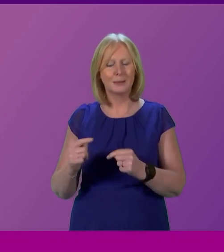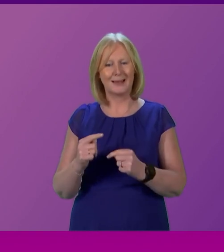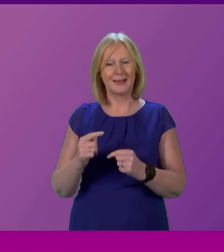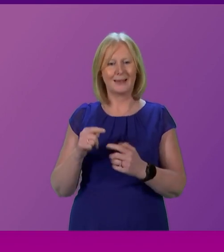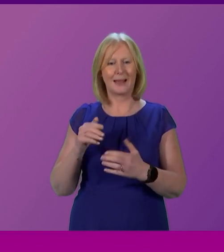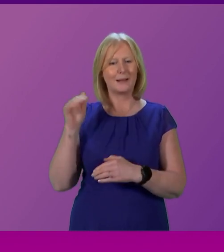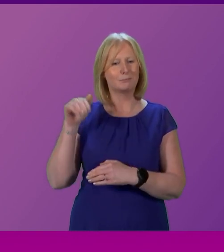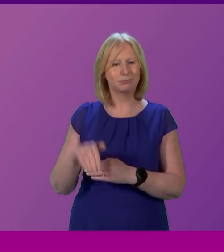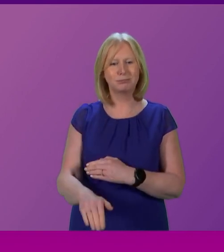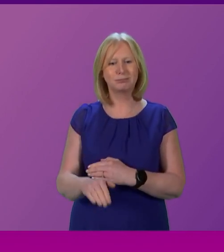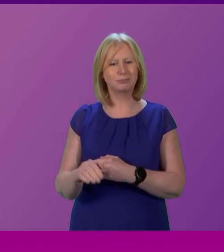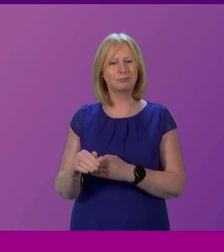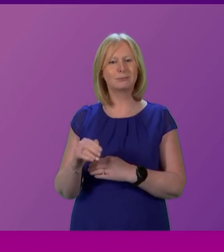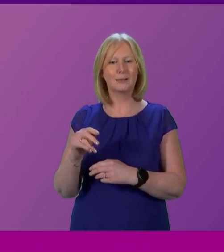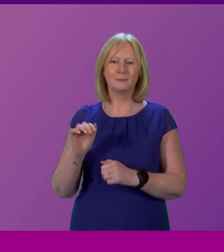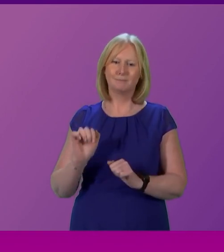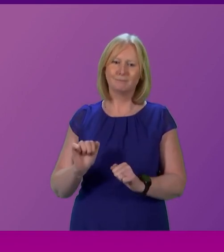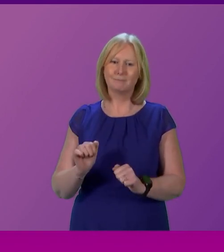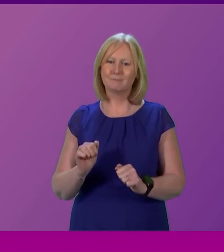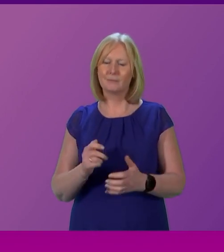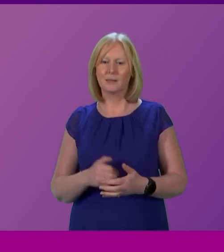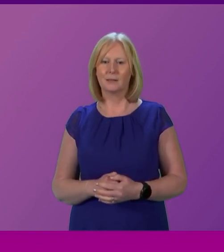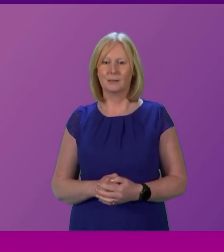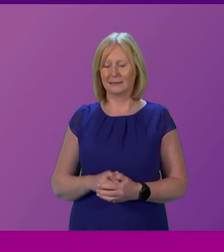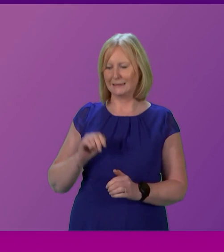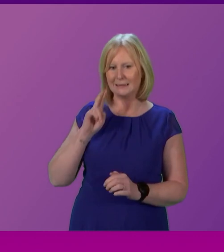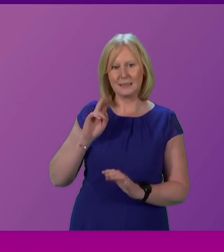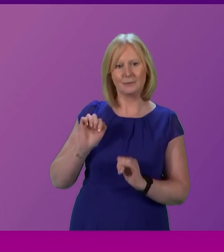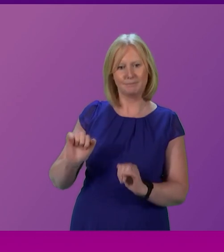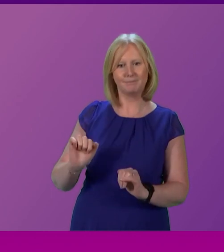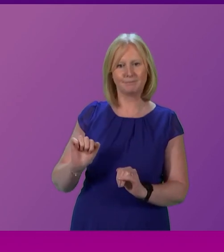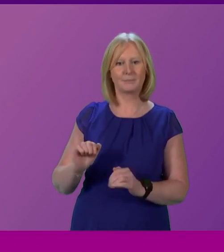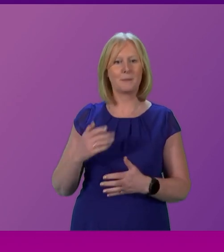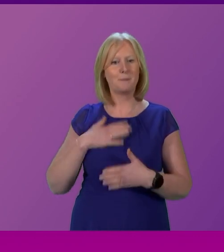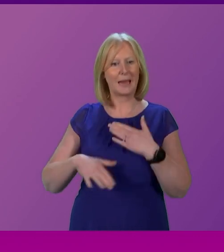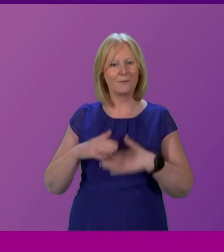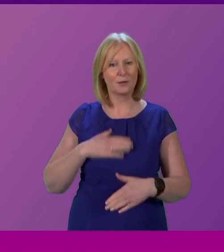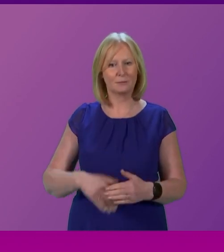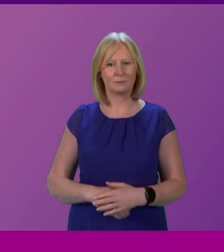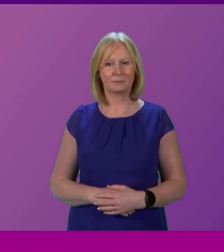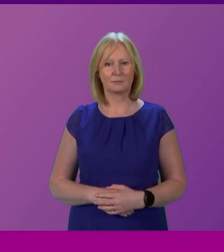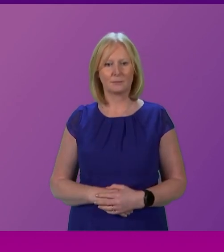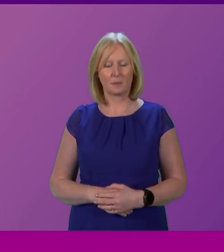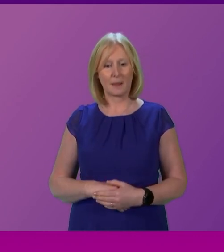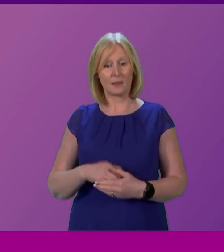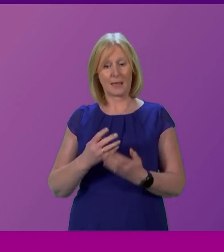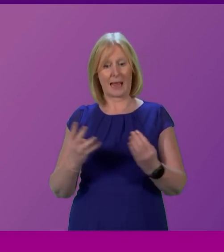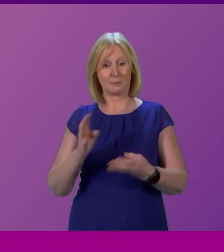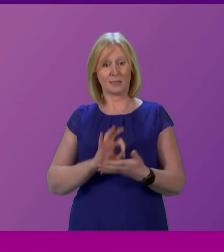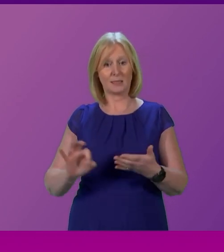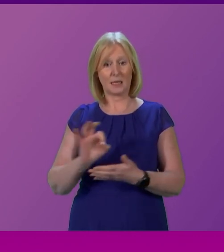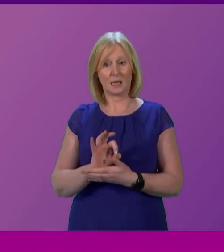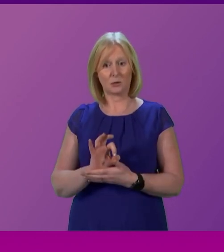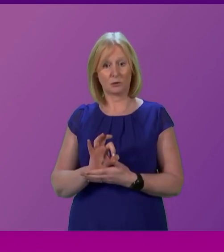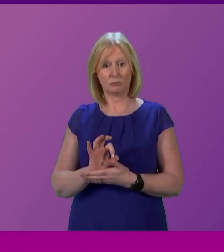You can see that in the language that they use and the way they conduct themselves in this chamber. The cabinet secretary refers to us as those who don't agree with the second